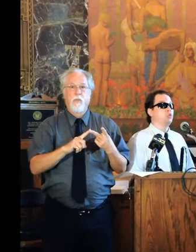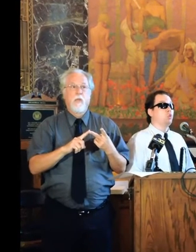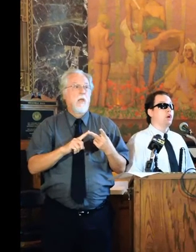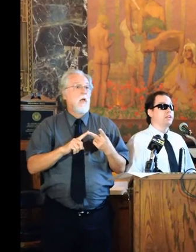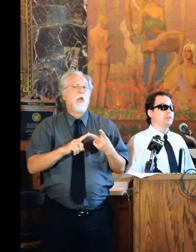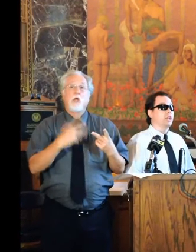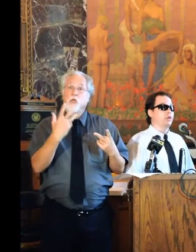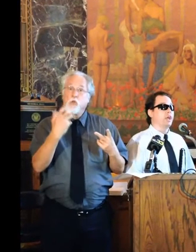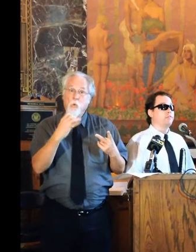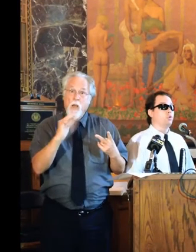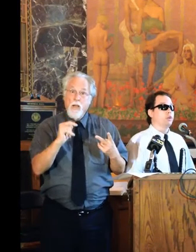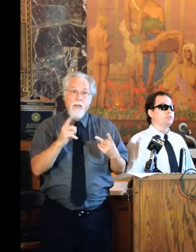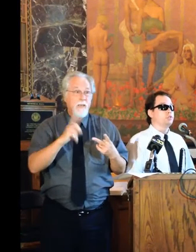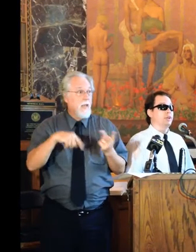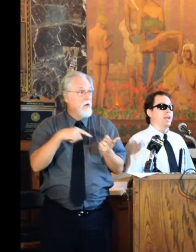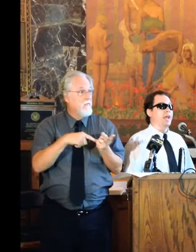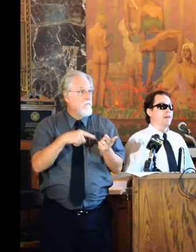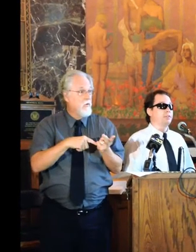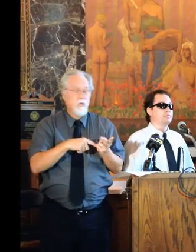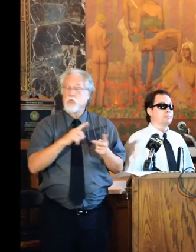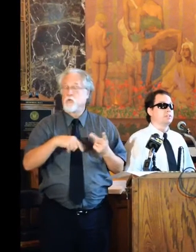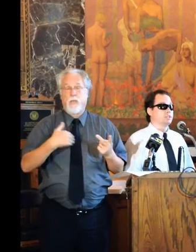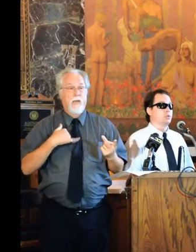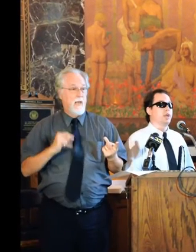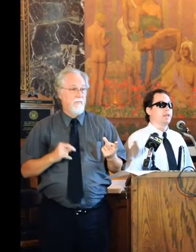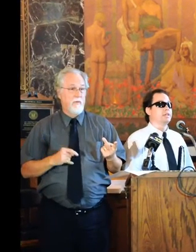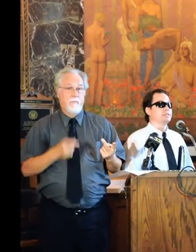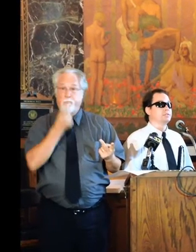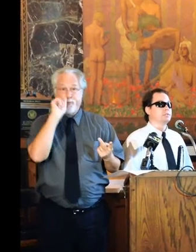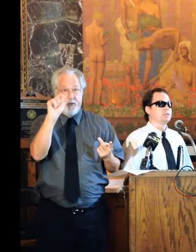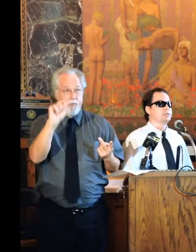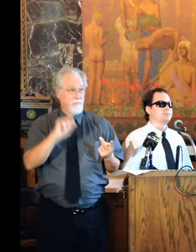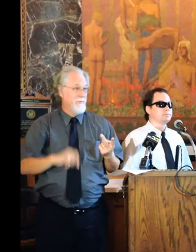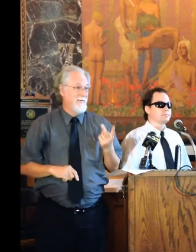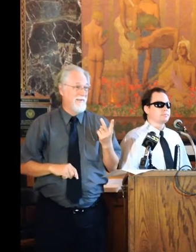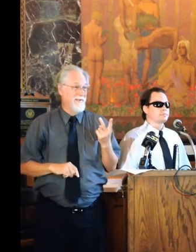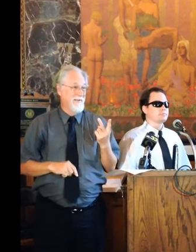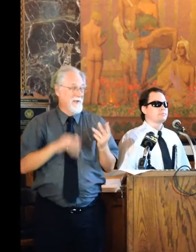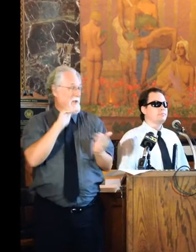if you want it, if you can't afford it, you can't have it, that's just the way it is.